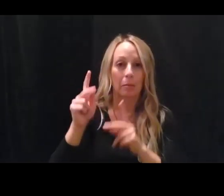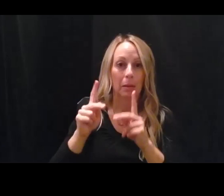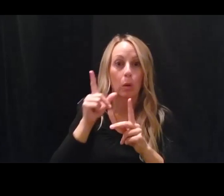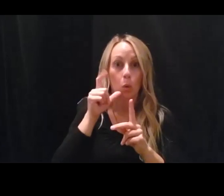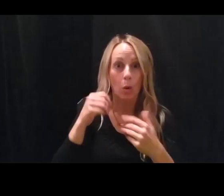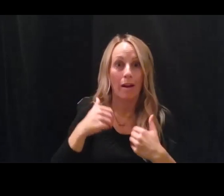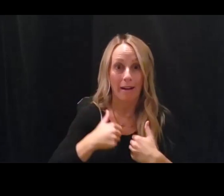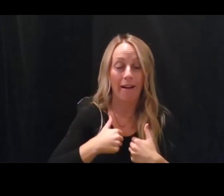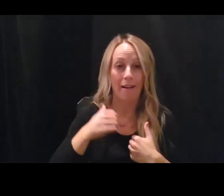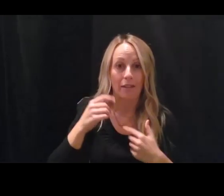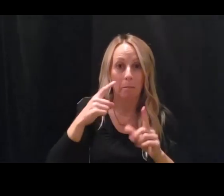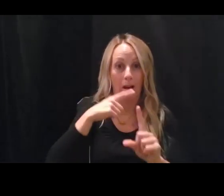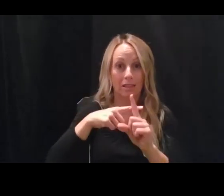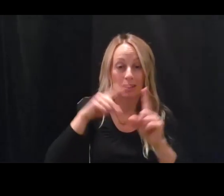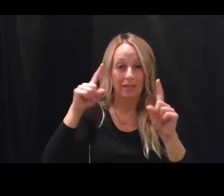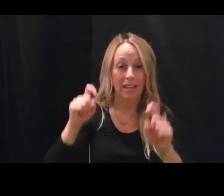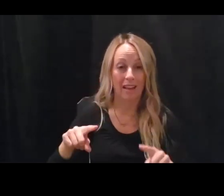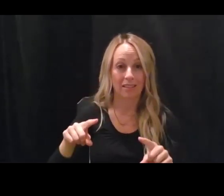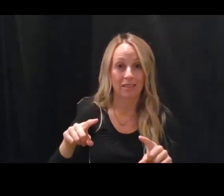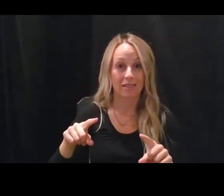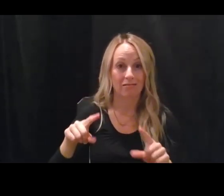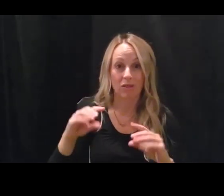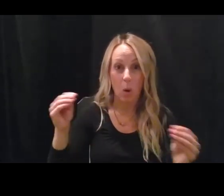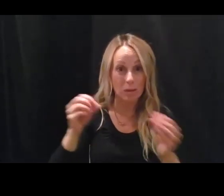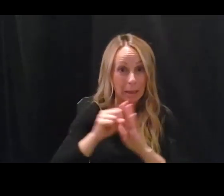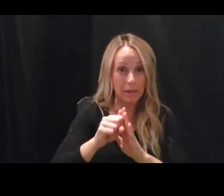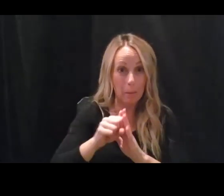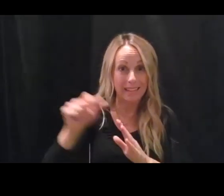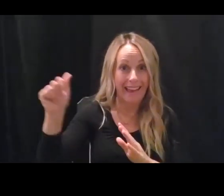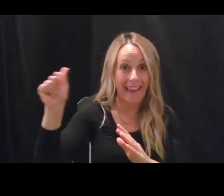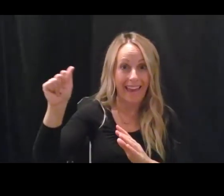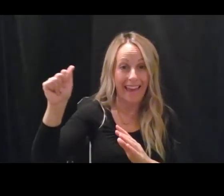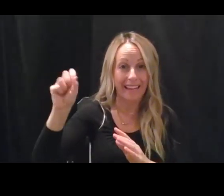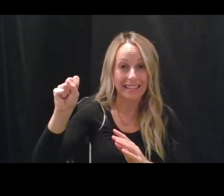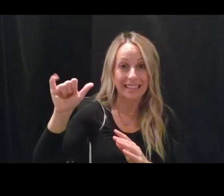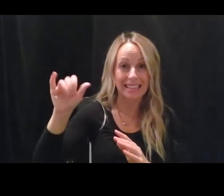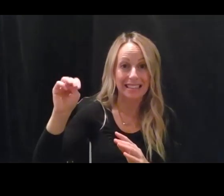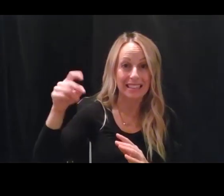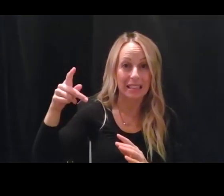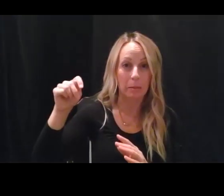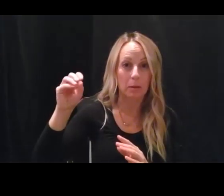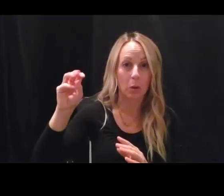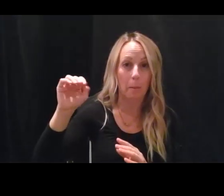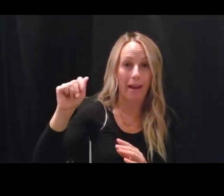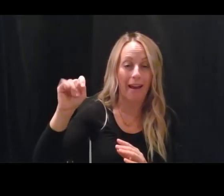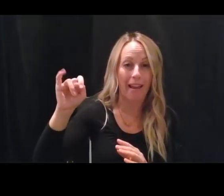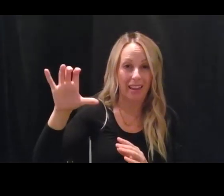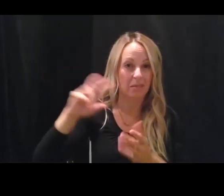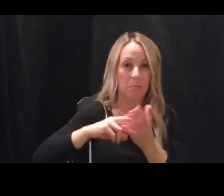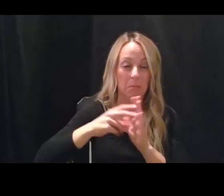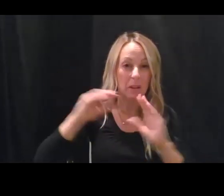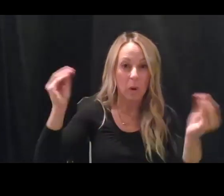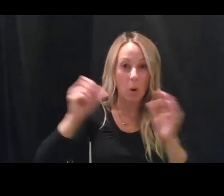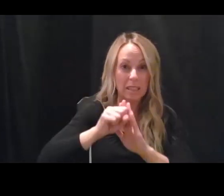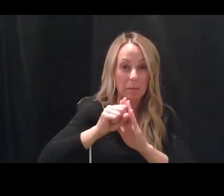virus are probably responsible for between 30 and 50% of transmissions.